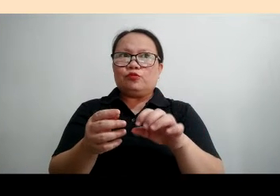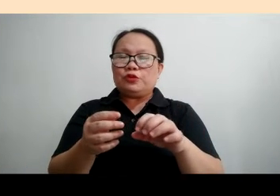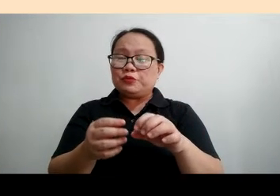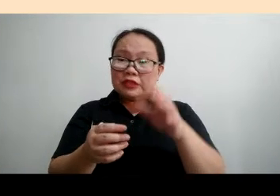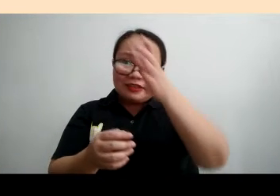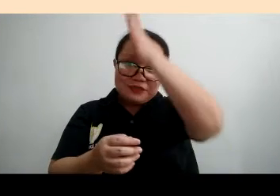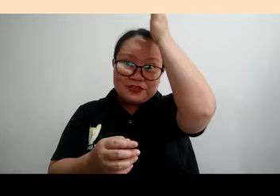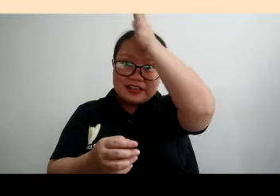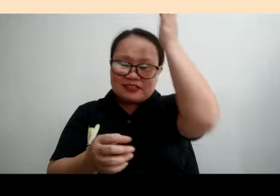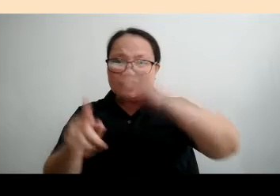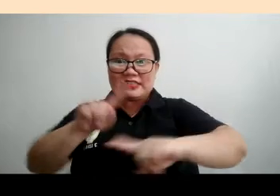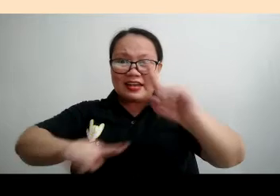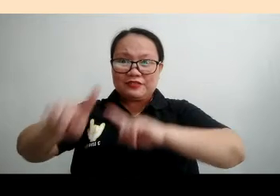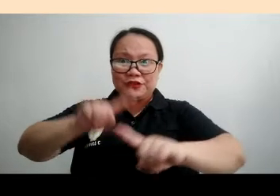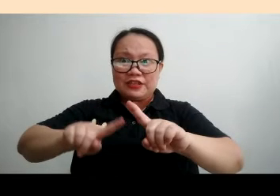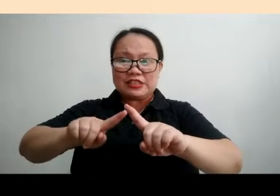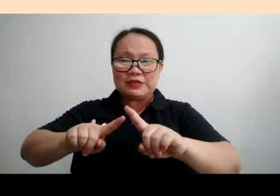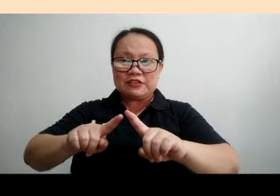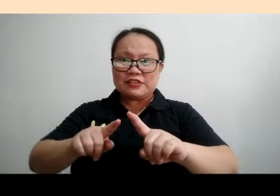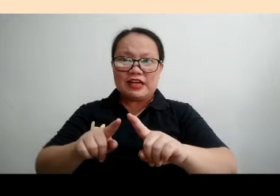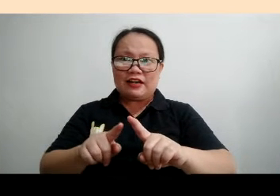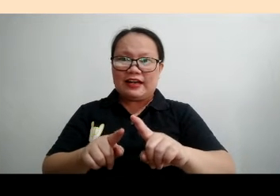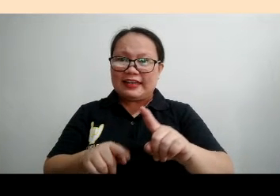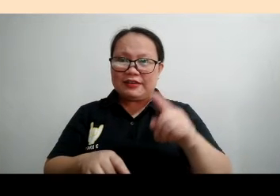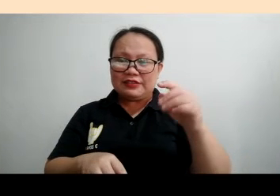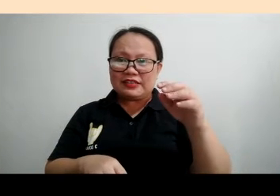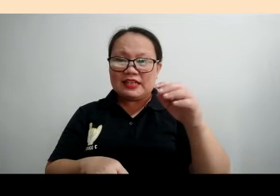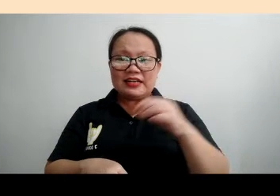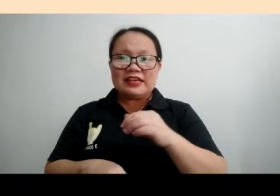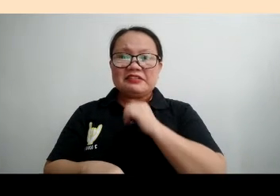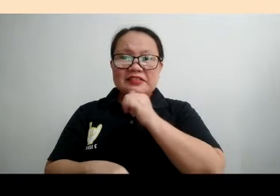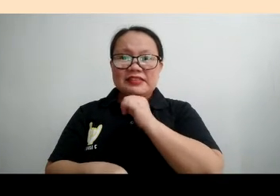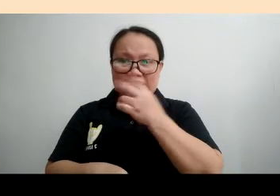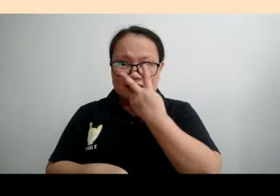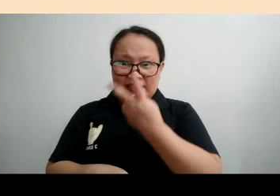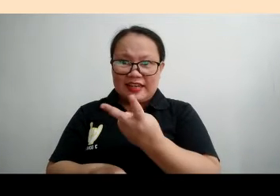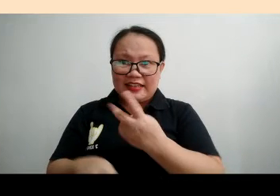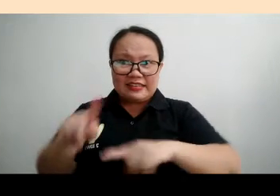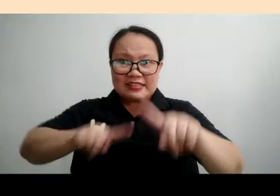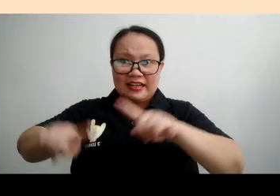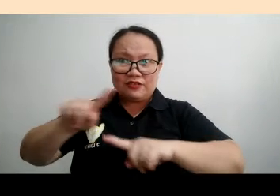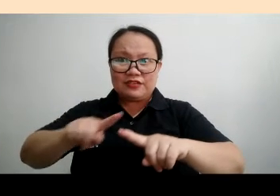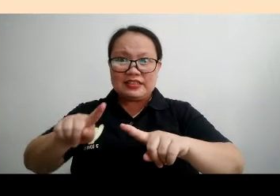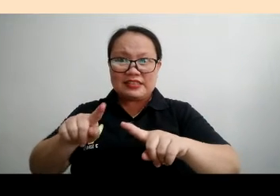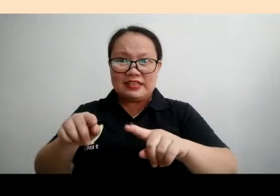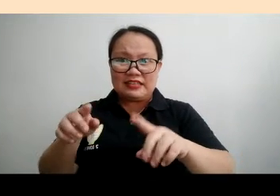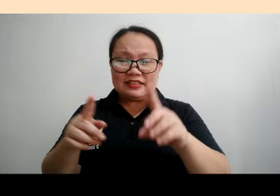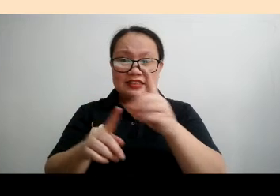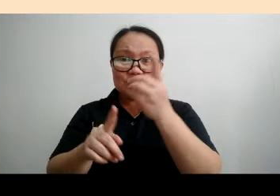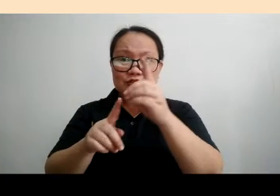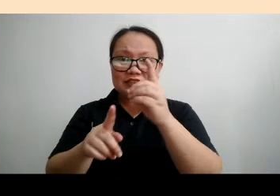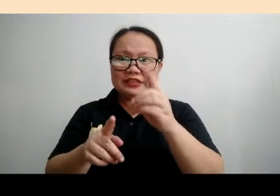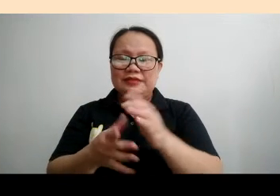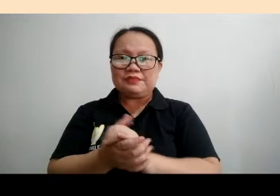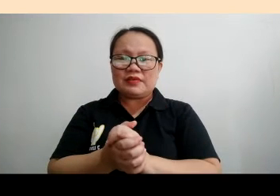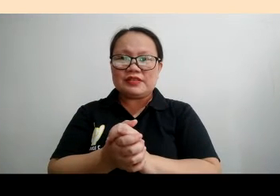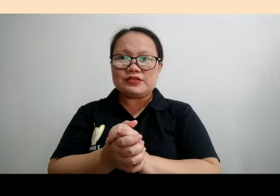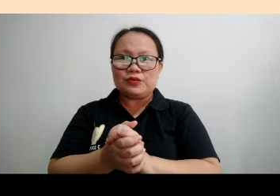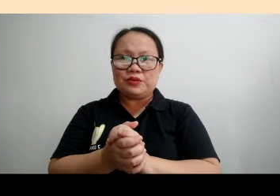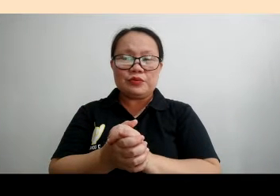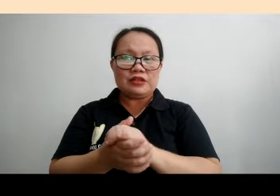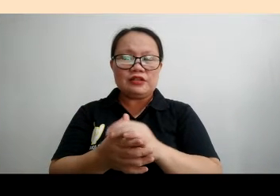We will invent a sign for this because I haven't seen any sign of this in the dictionary.